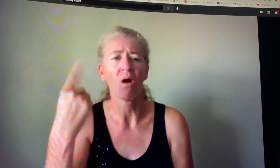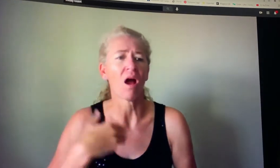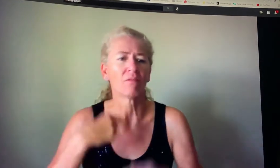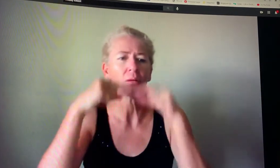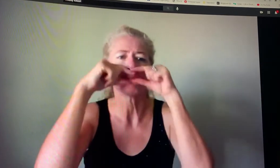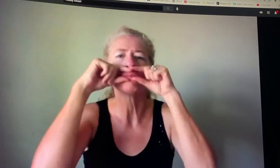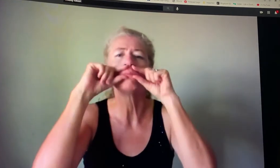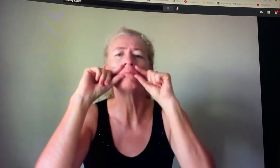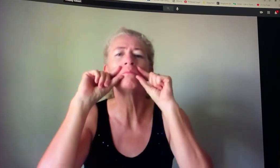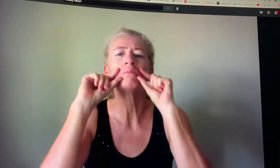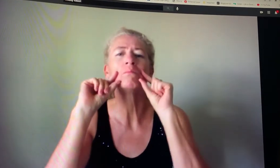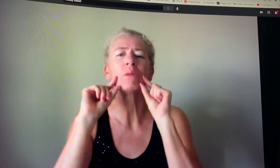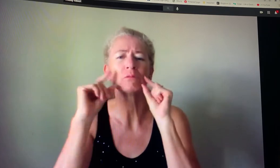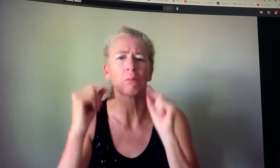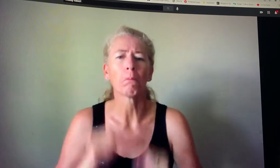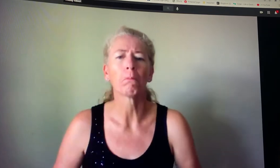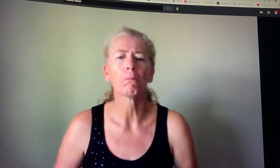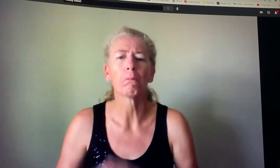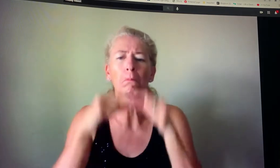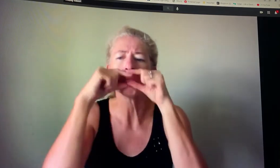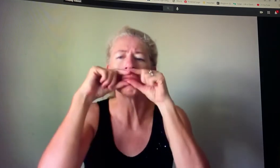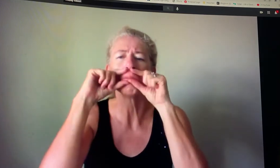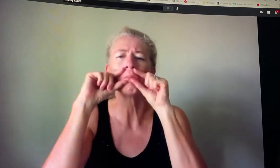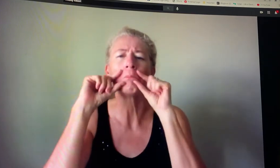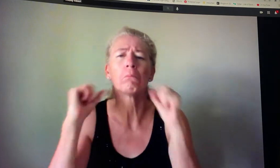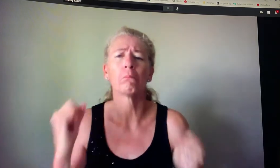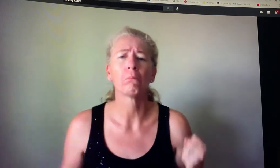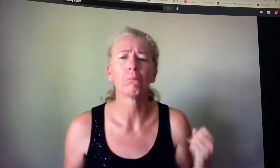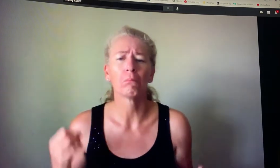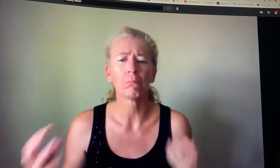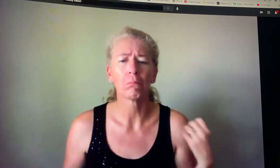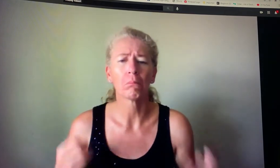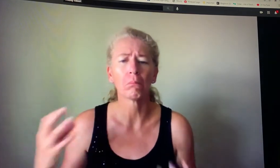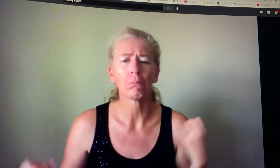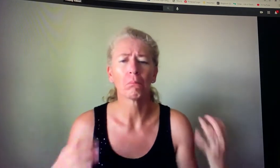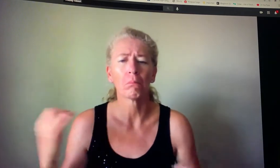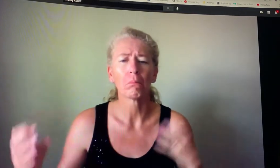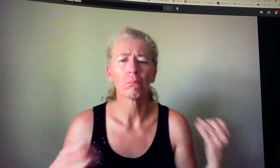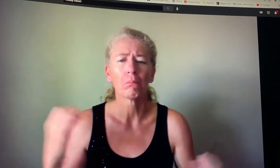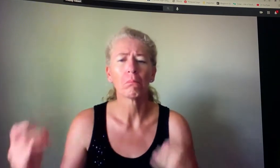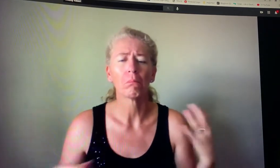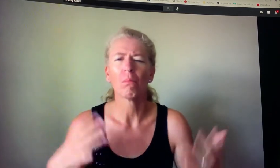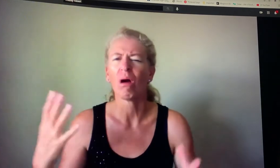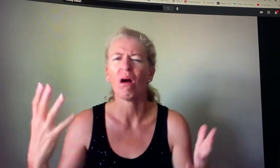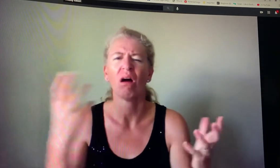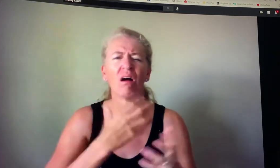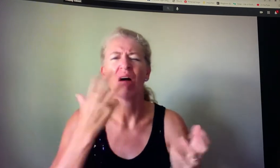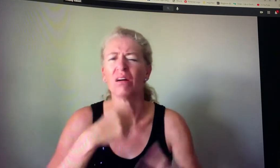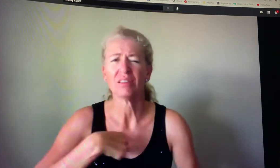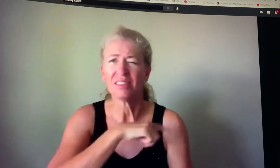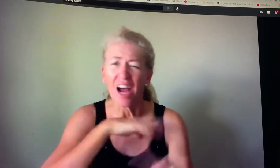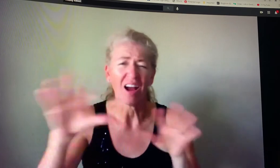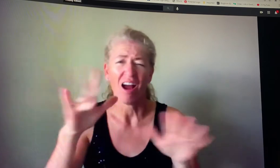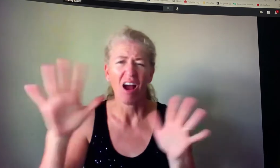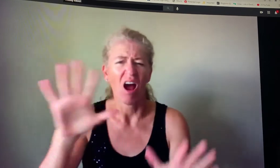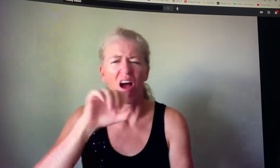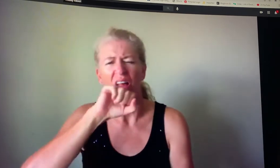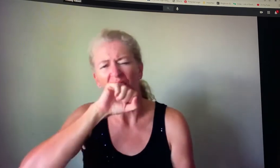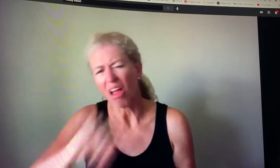he had zero facial expression his face never showed any expression at all and he had a long droopy mustache